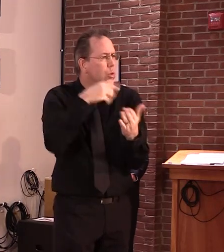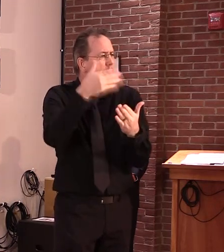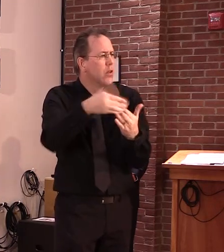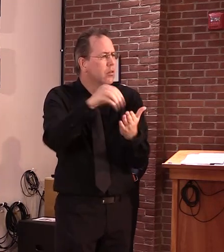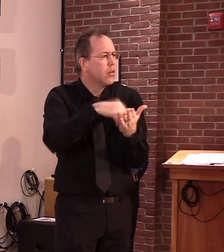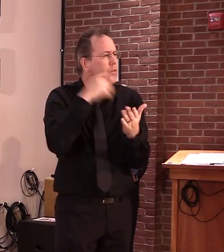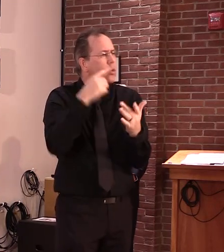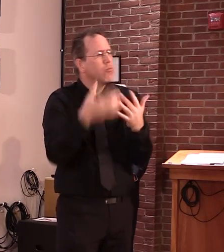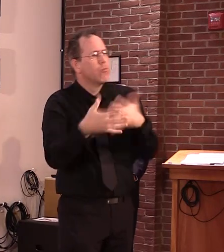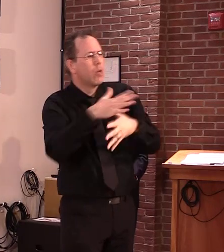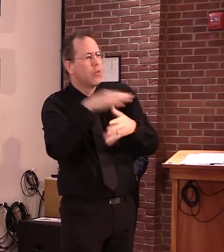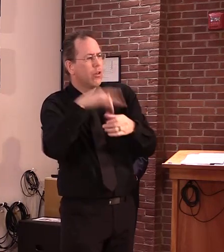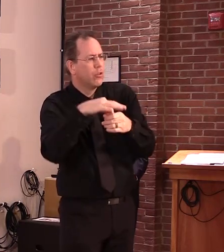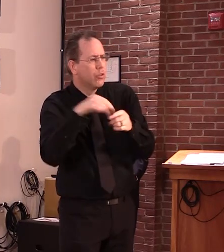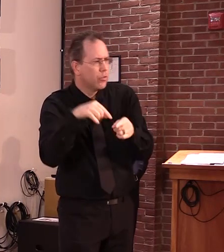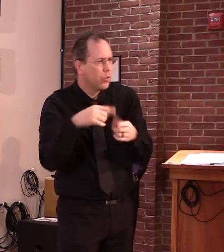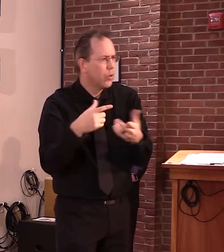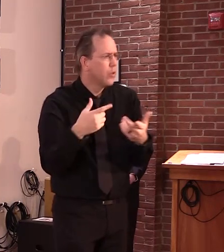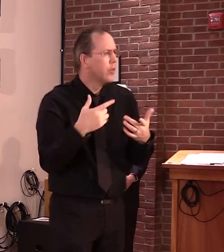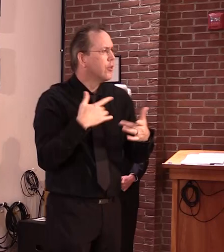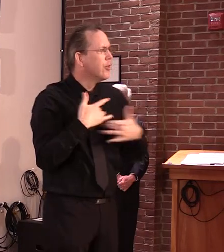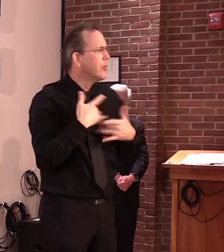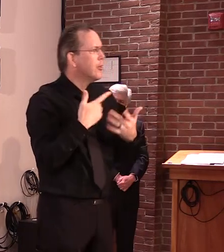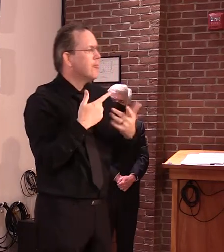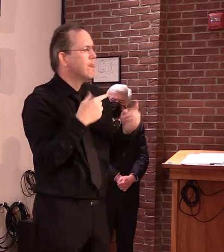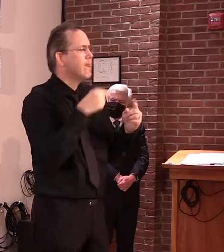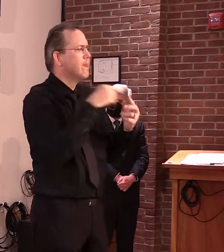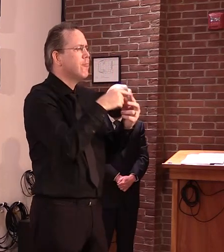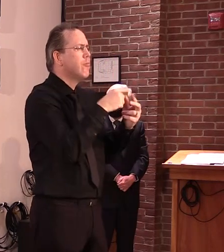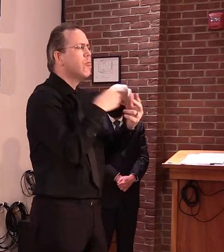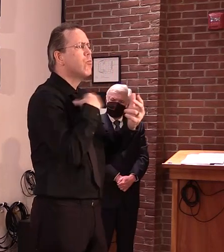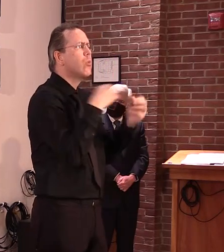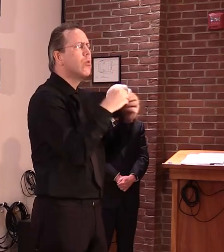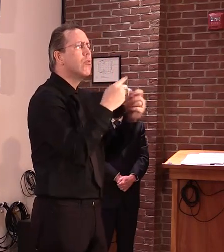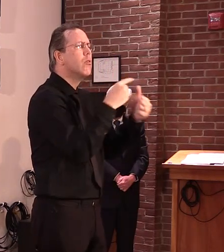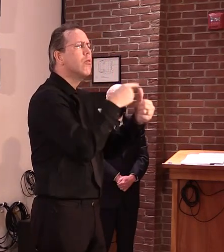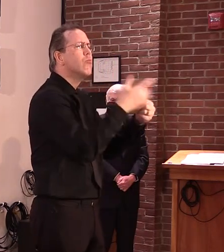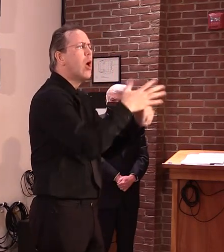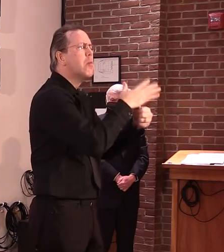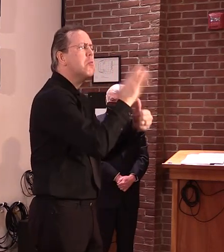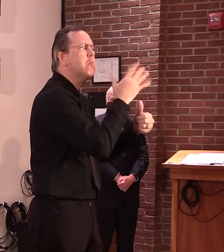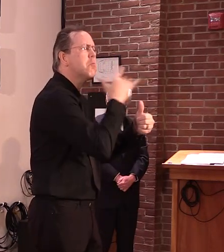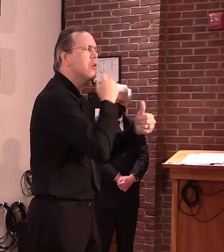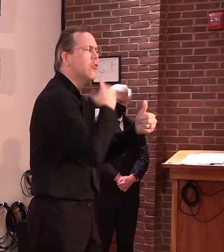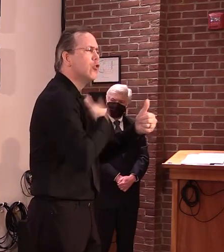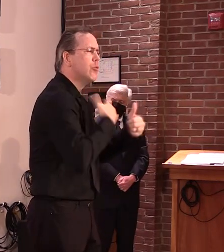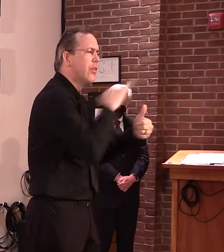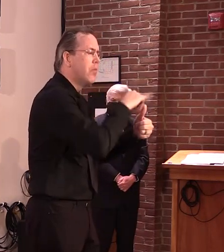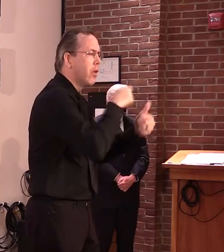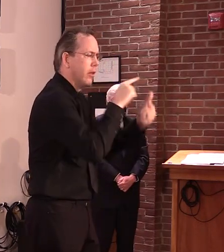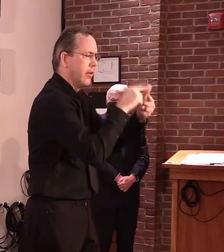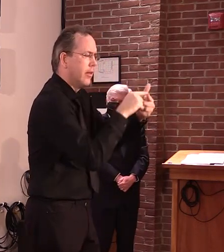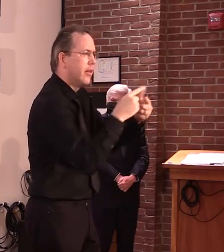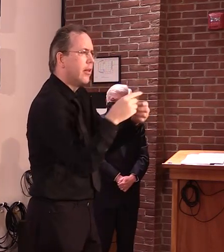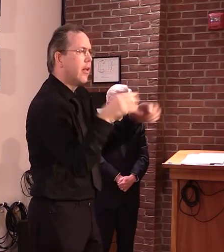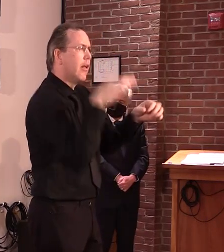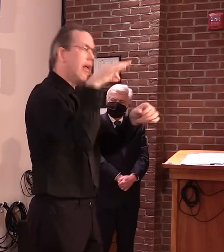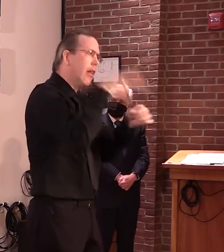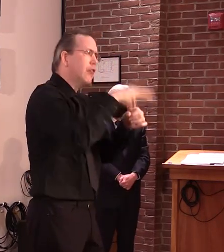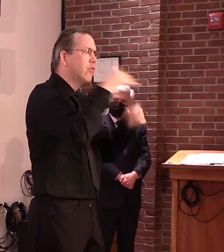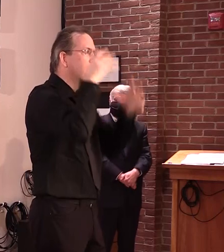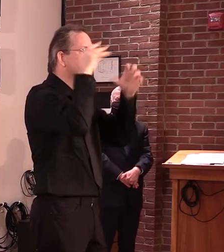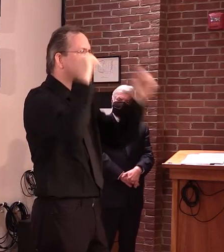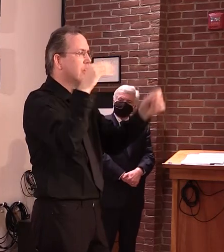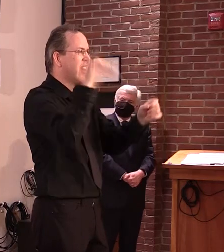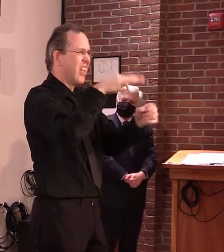be as concerned about that one as the general. So he's the expert. I'll take take his advisement on that. We'll get through the